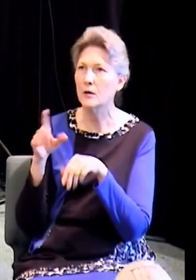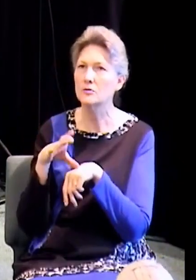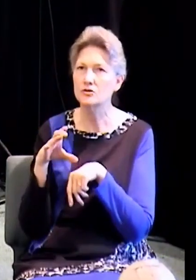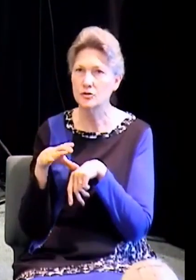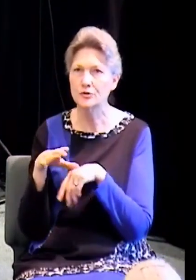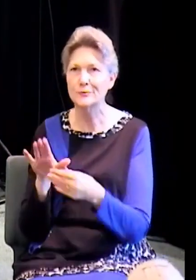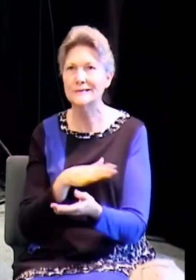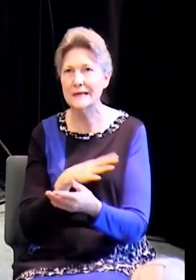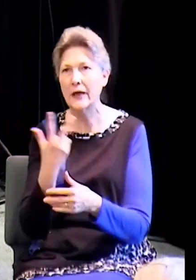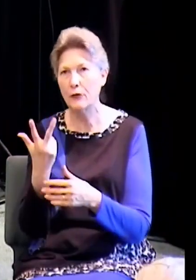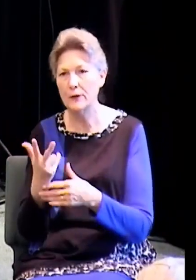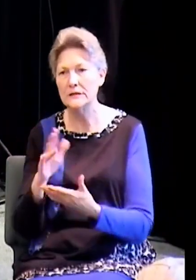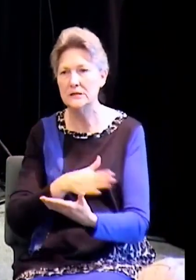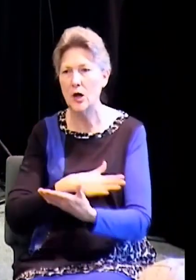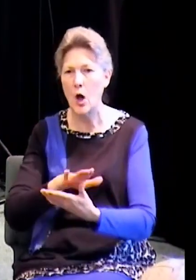Derek will get up and make us laugh